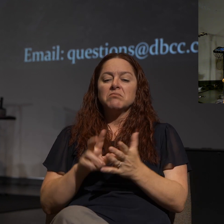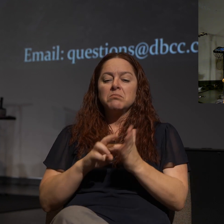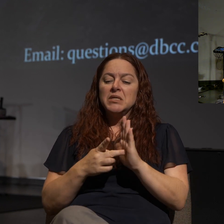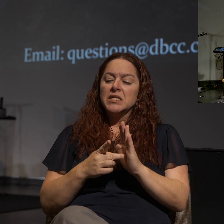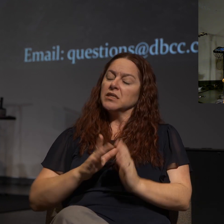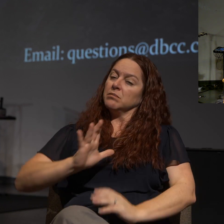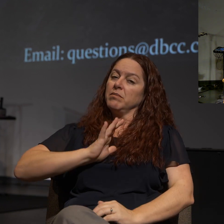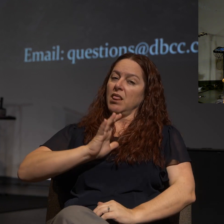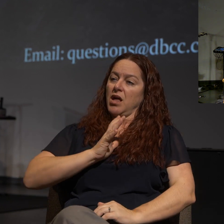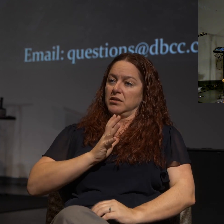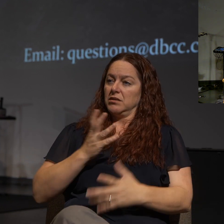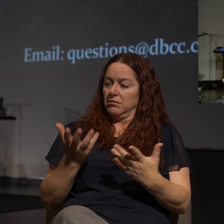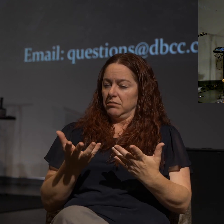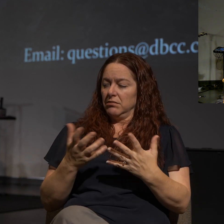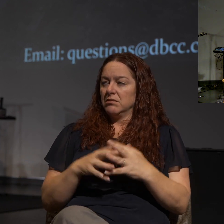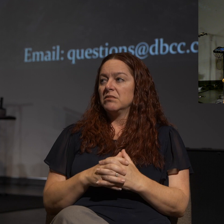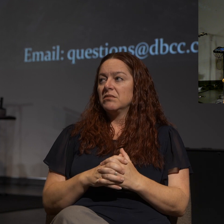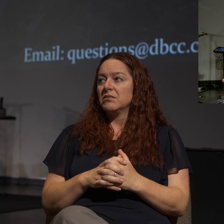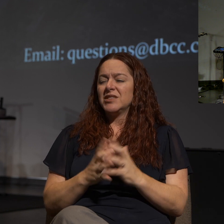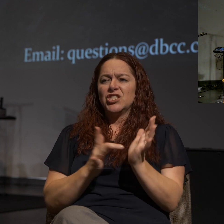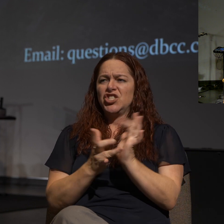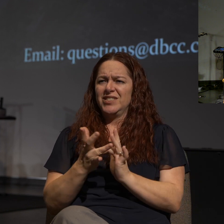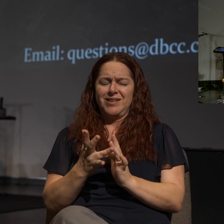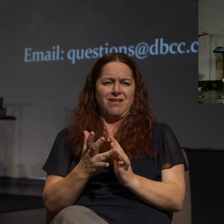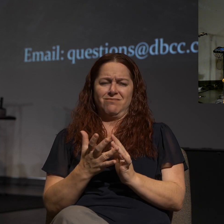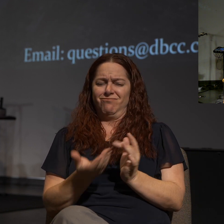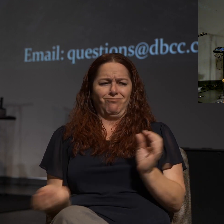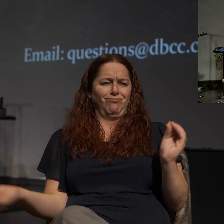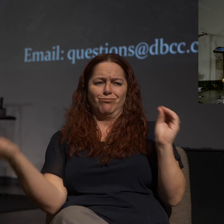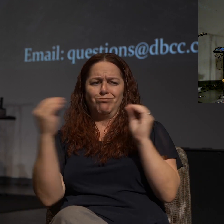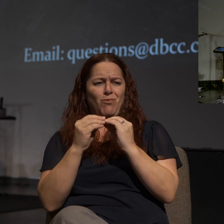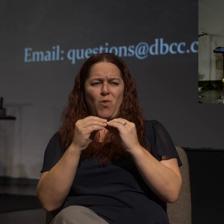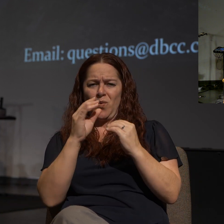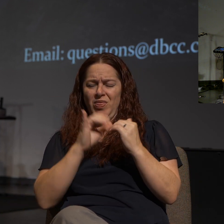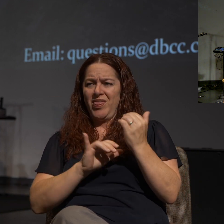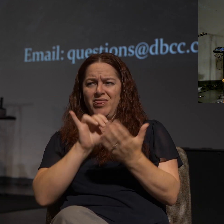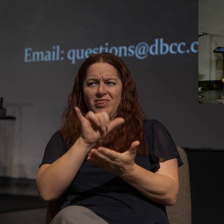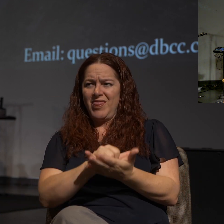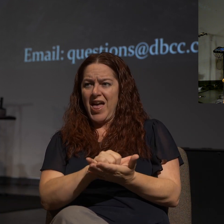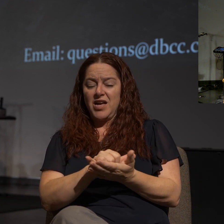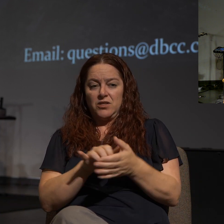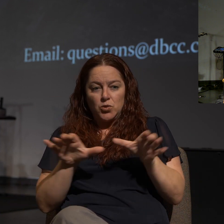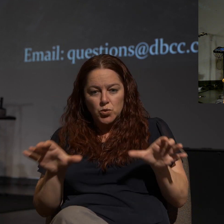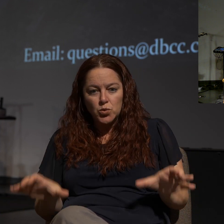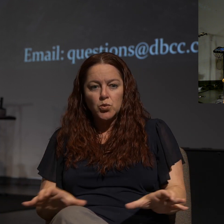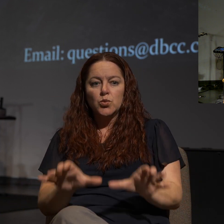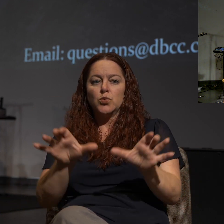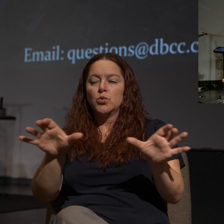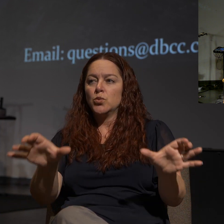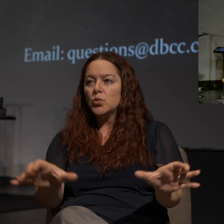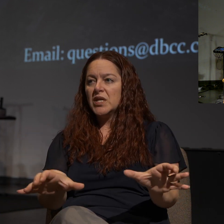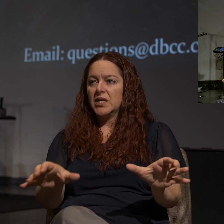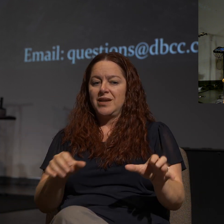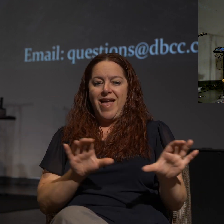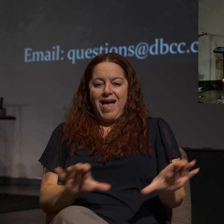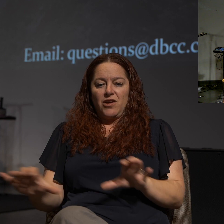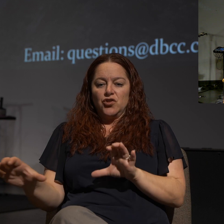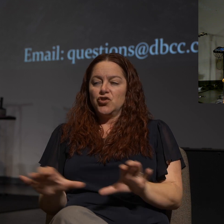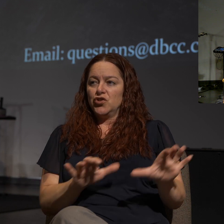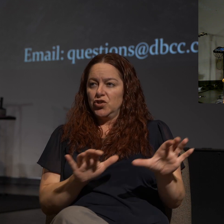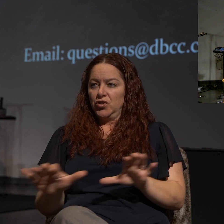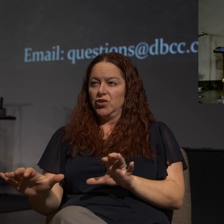being polite. Jesus says it's way more than that. It's doing. It's an action.